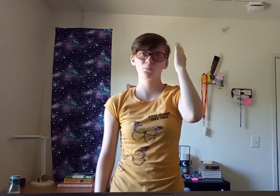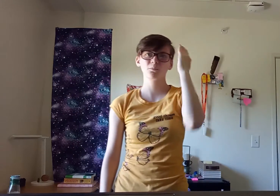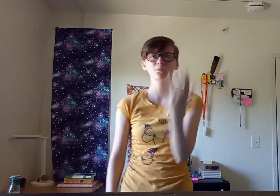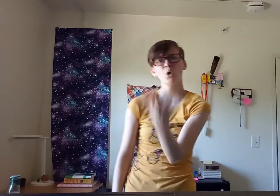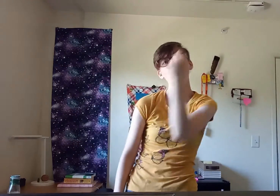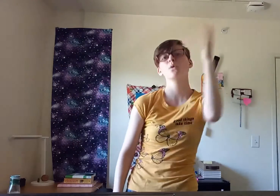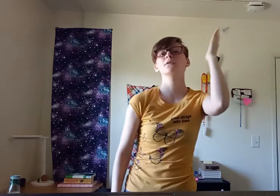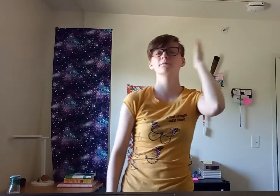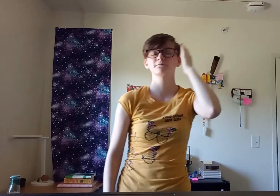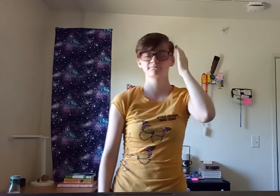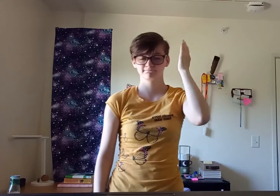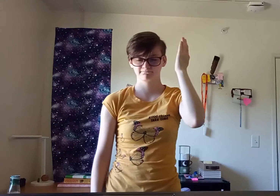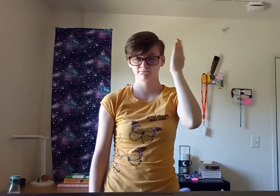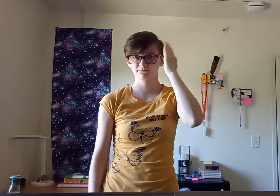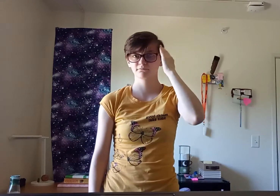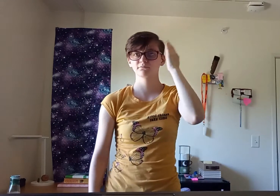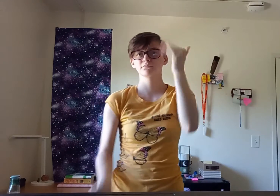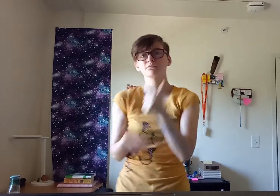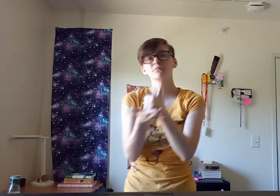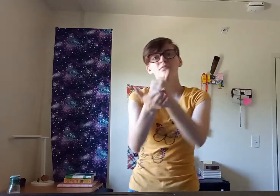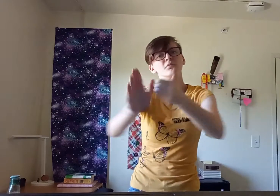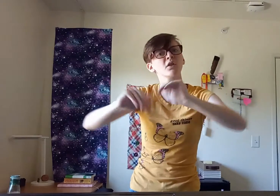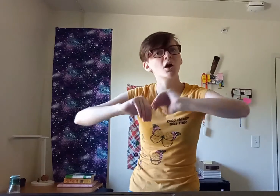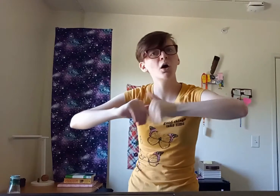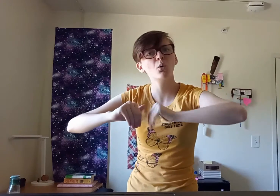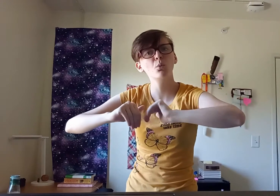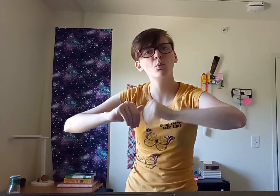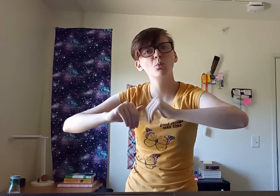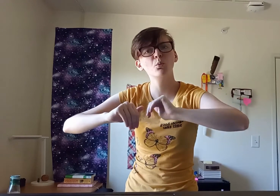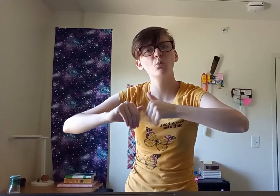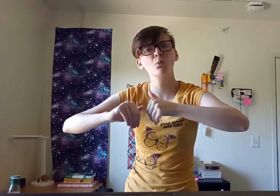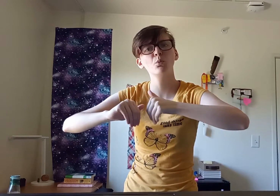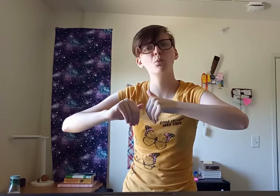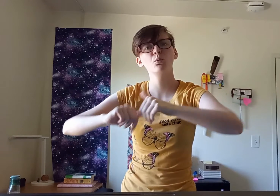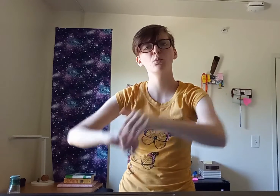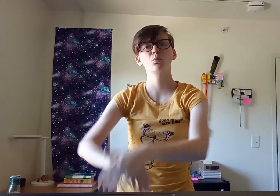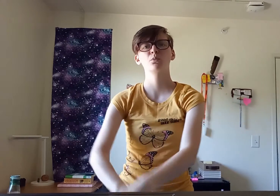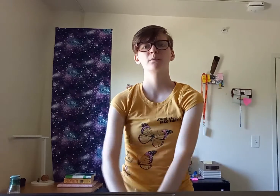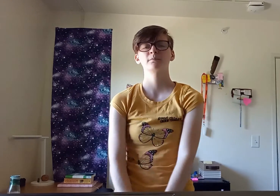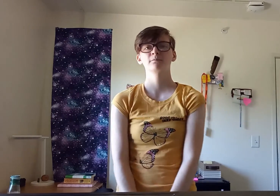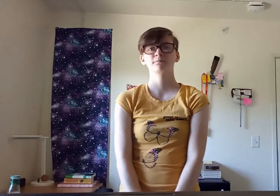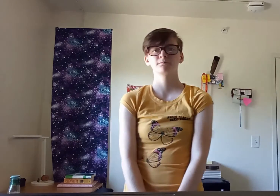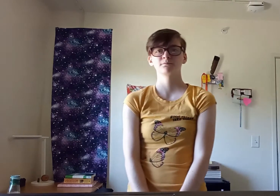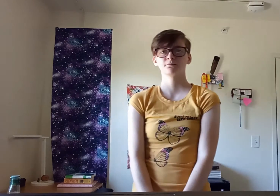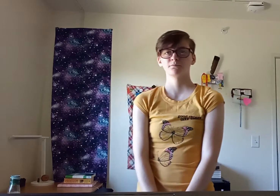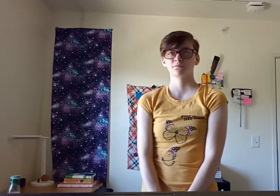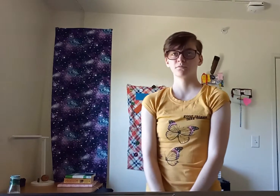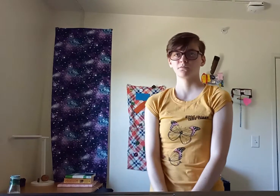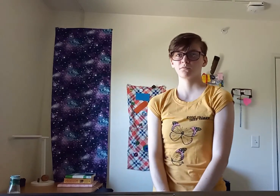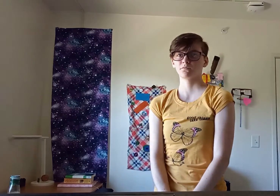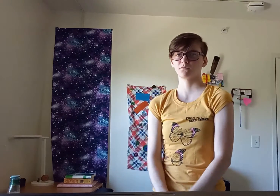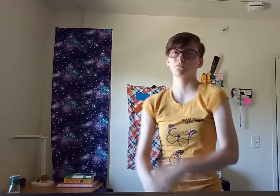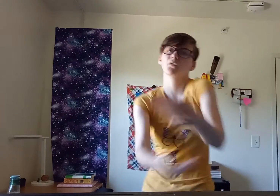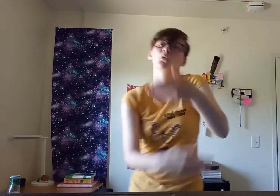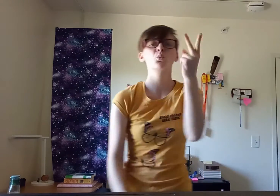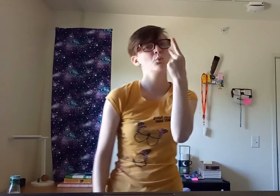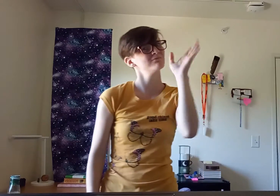see a way